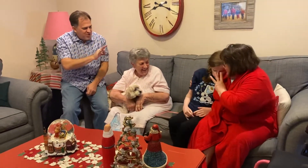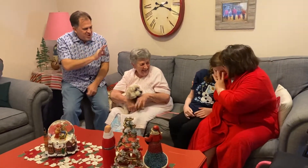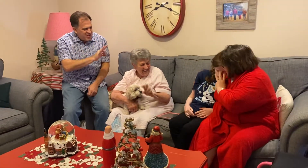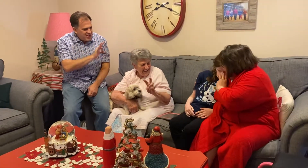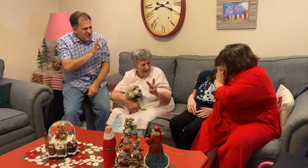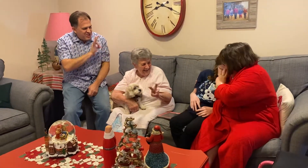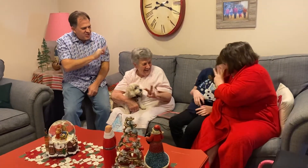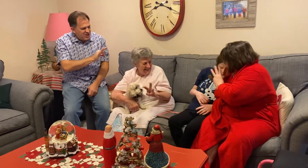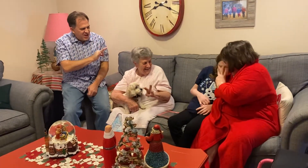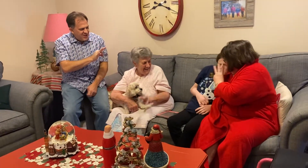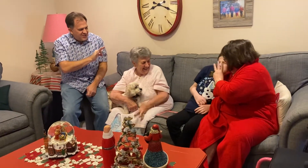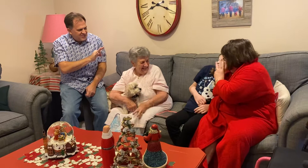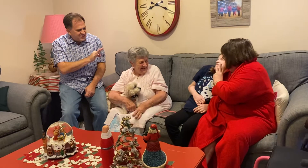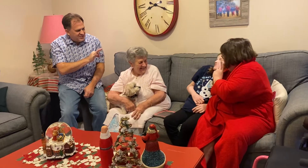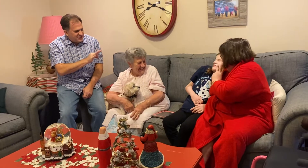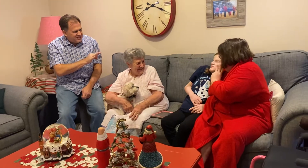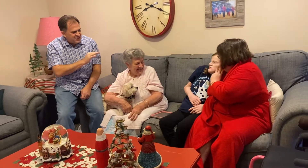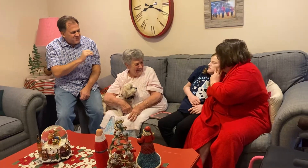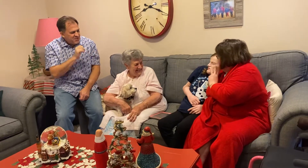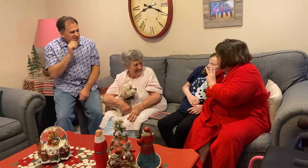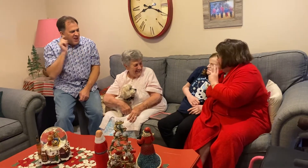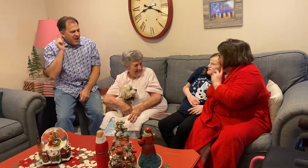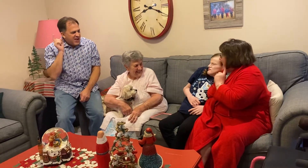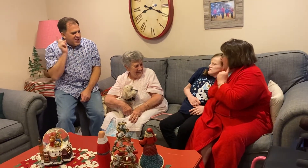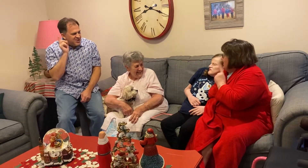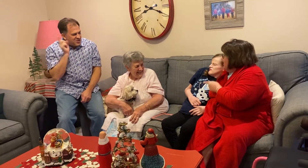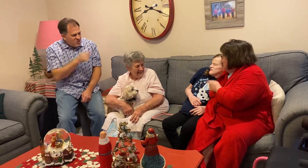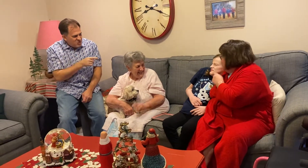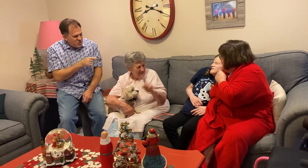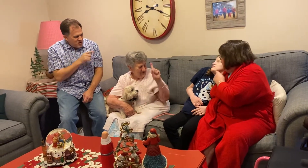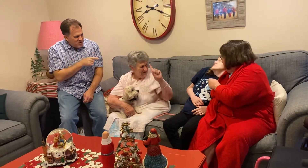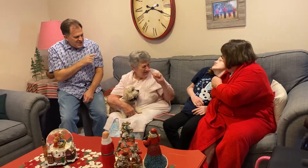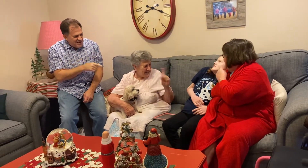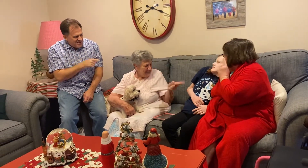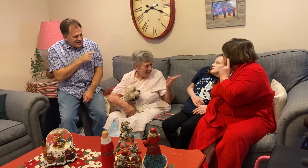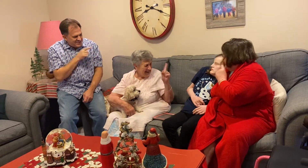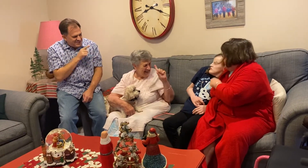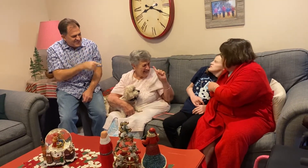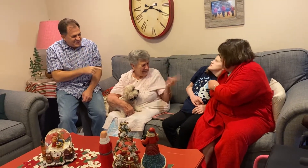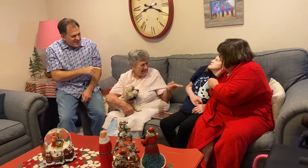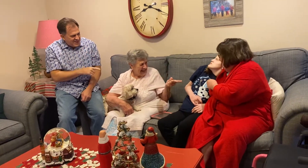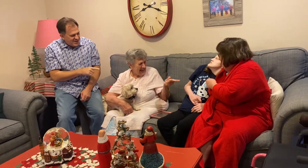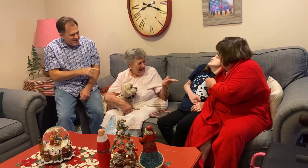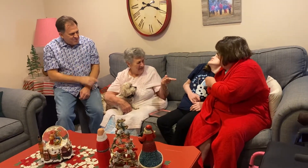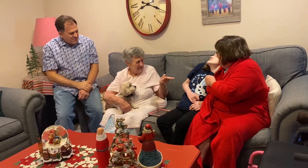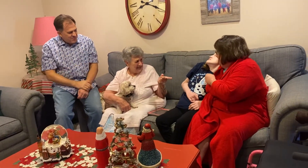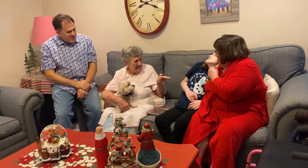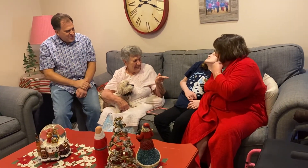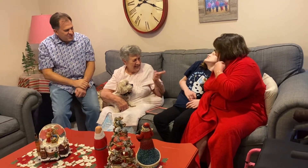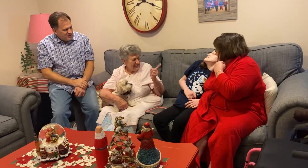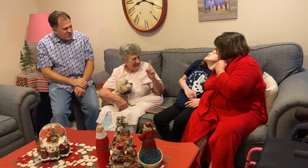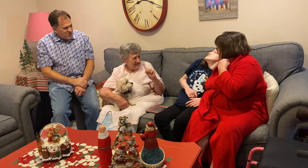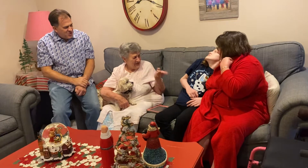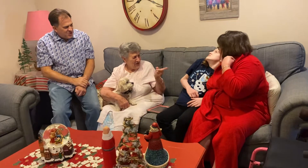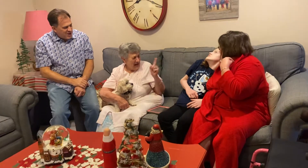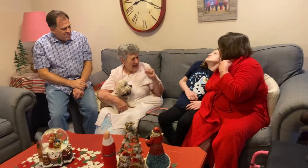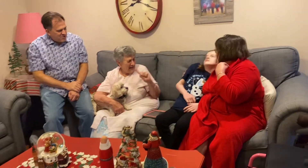chances, and you didn't stop. So So I gave